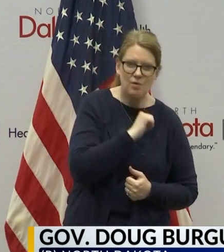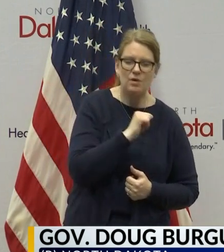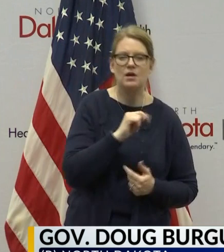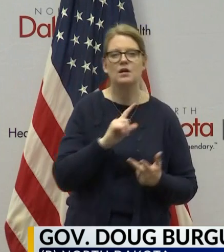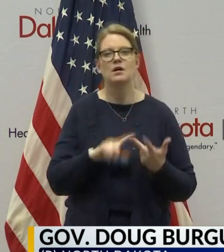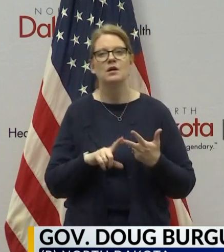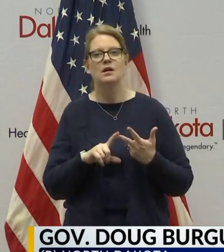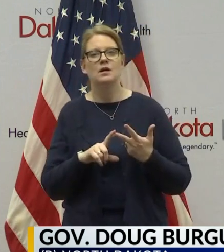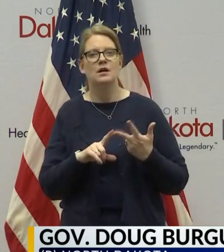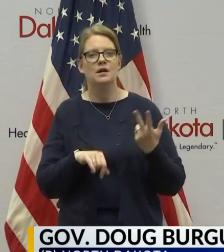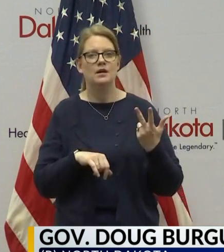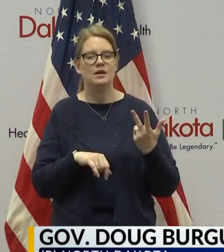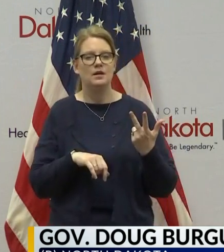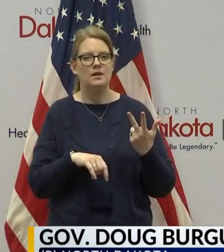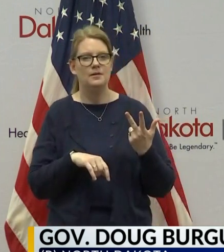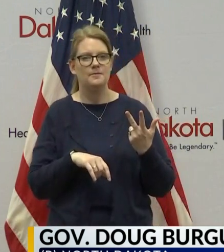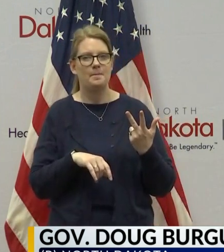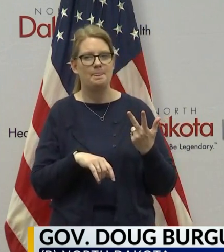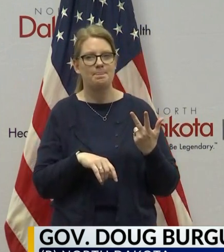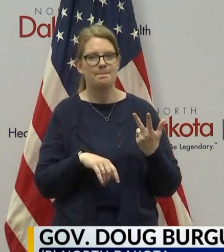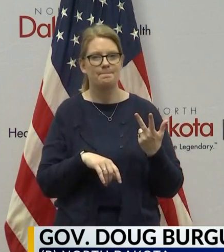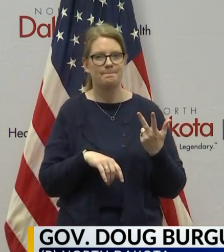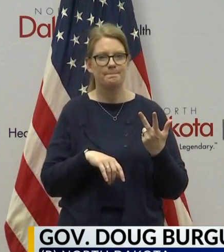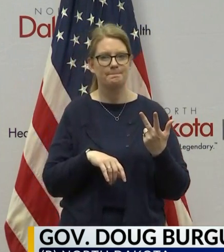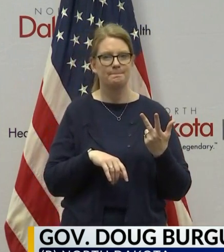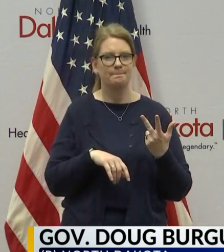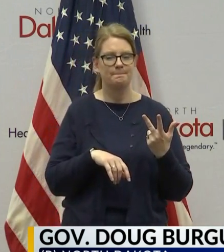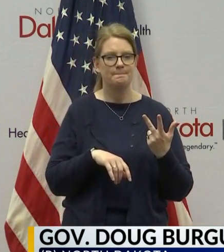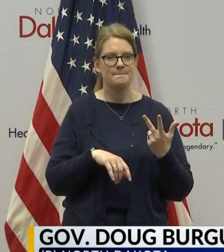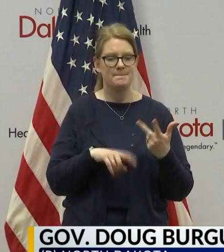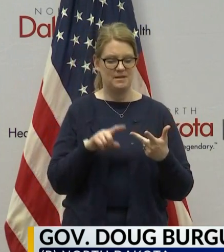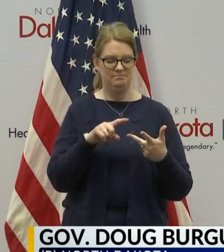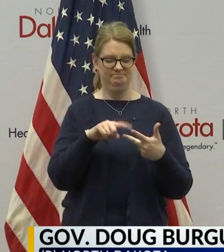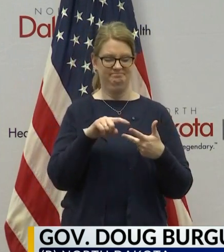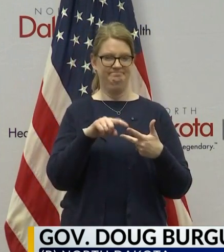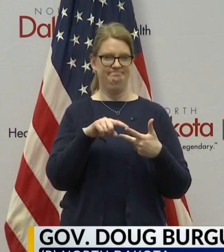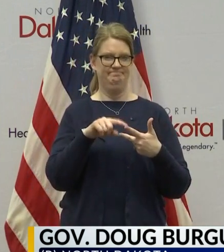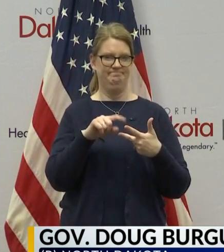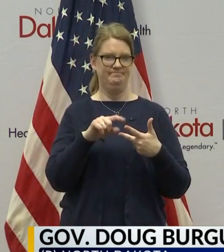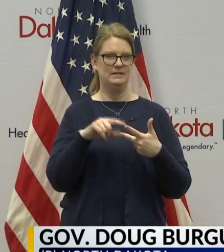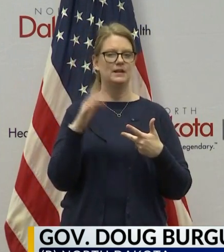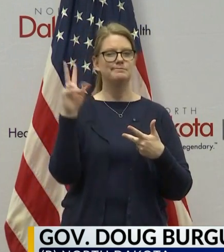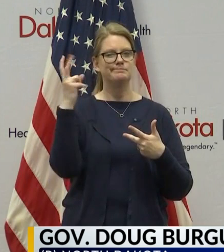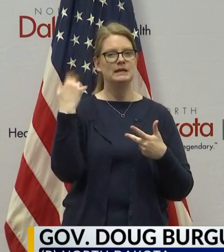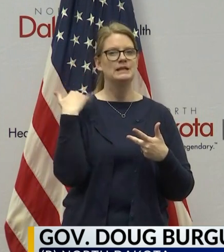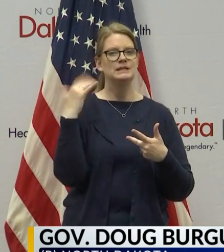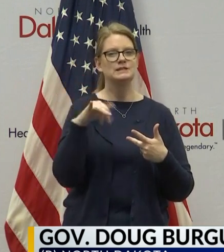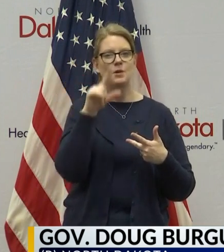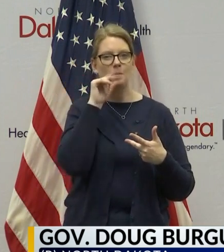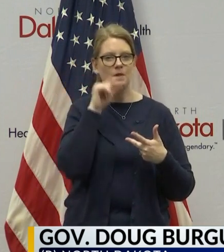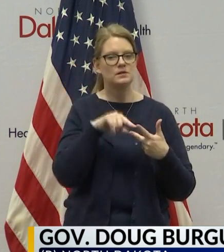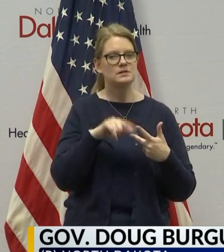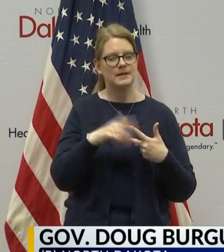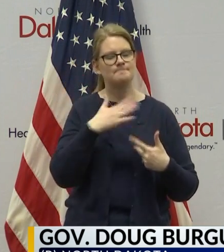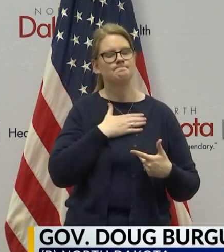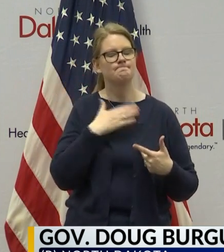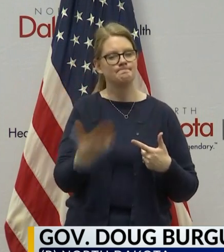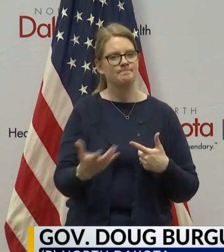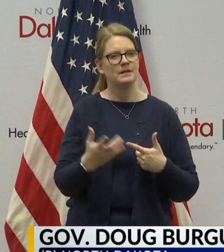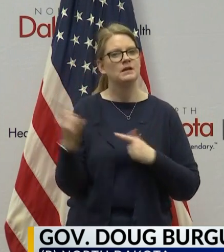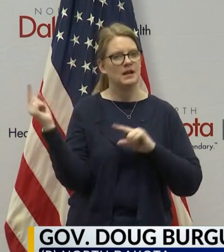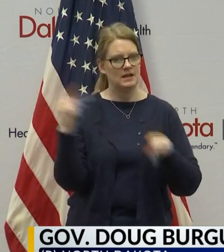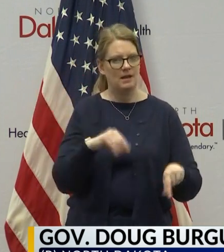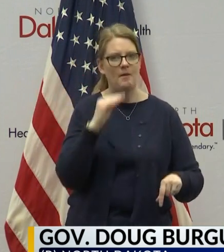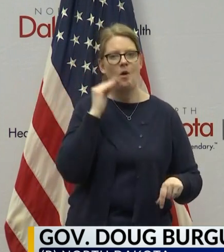lot of folks that are in that category of the snowbirds that are gladly doing this as they